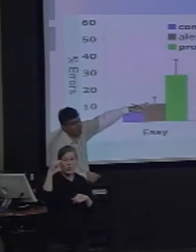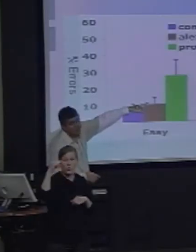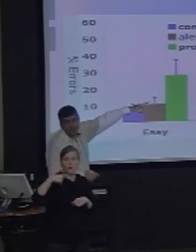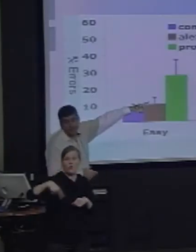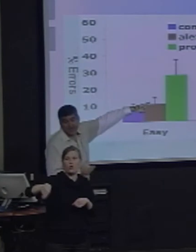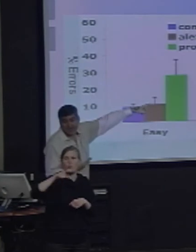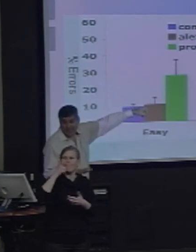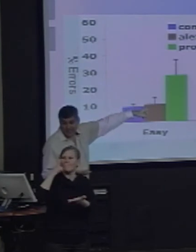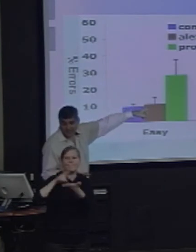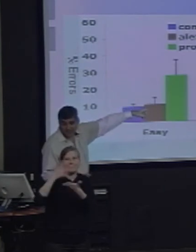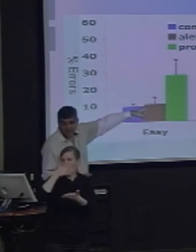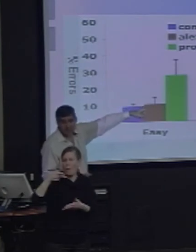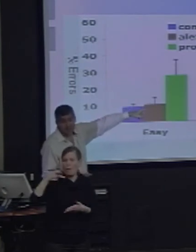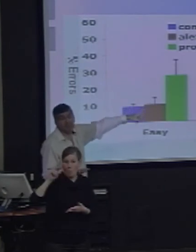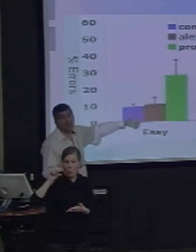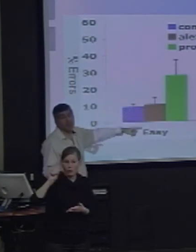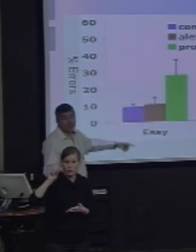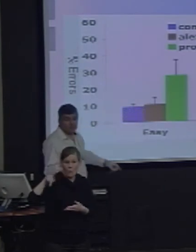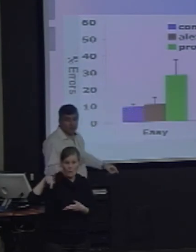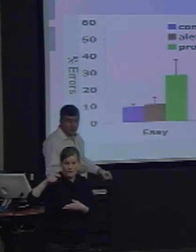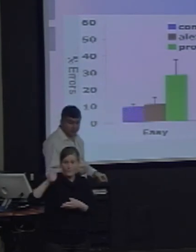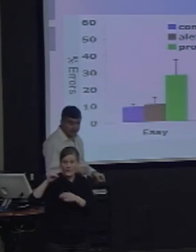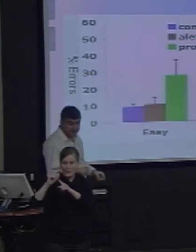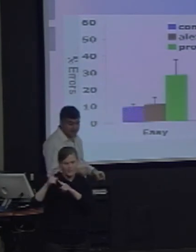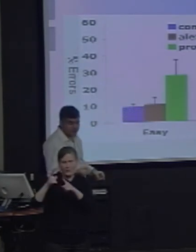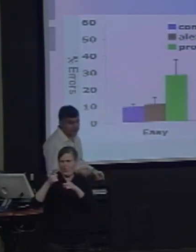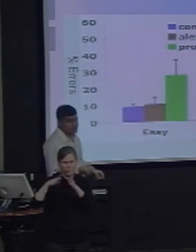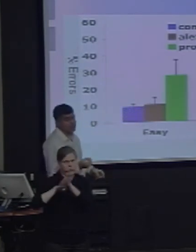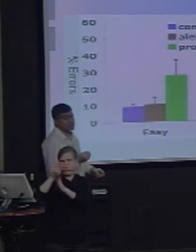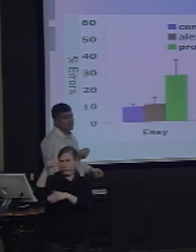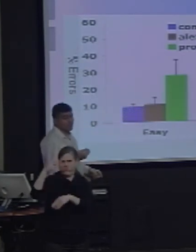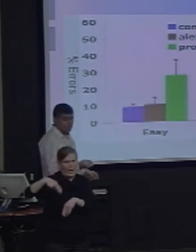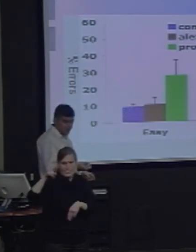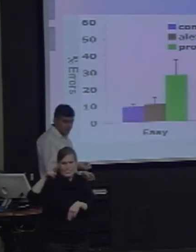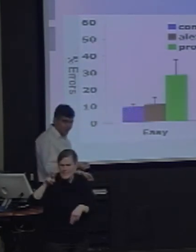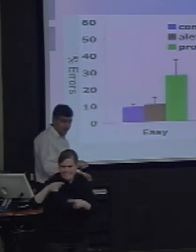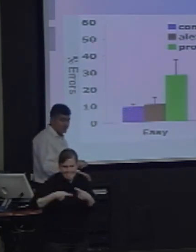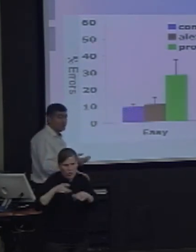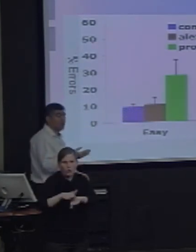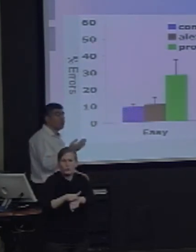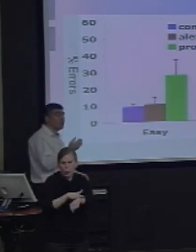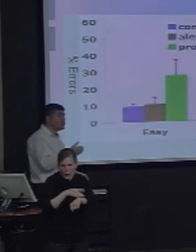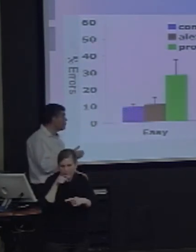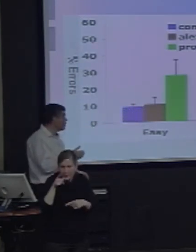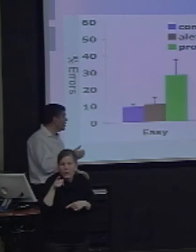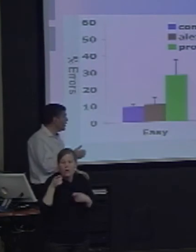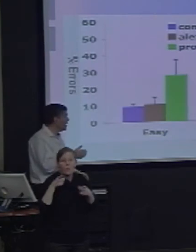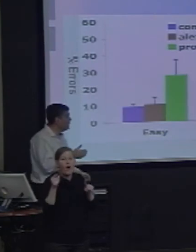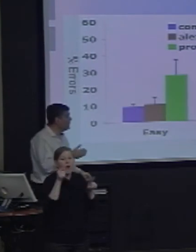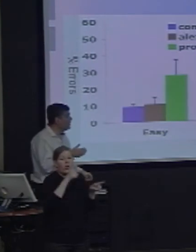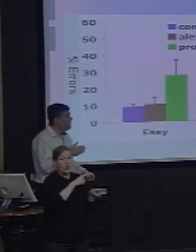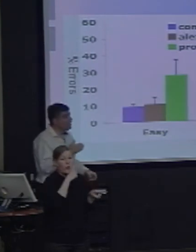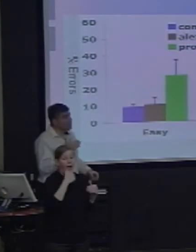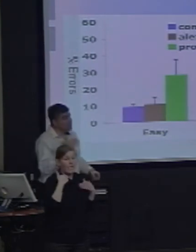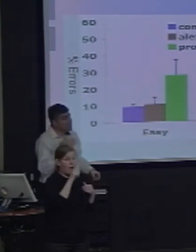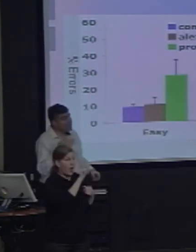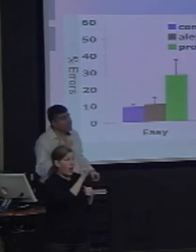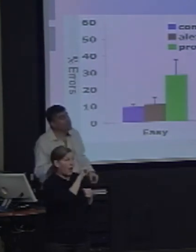impaired. And again, as predicted, the purilexics, word impairments, are also showing